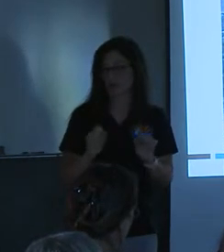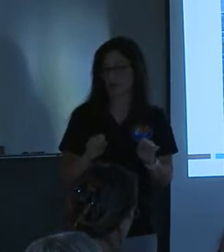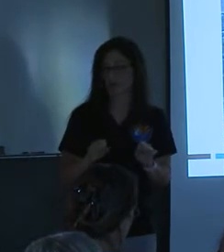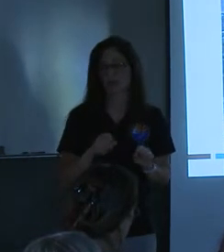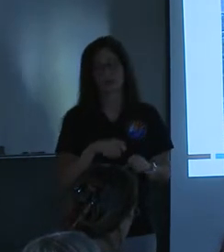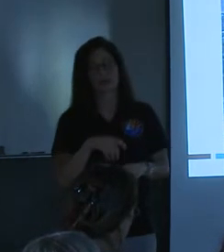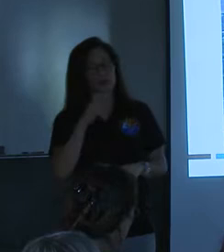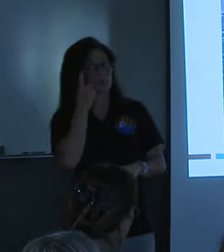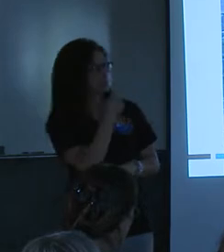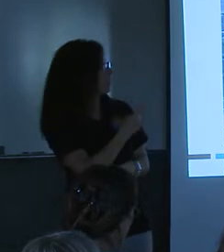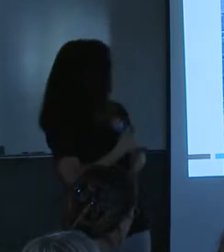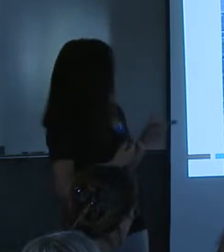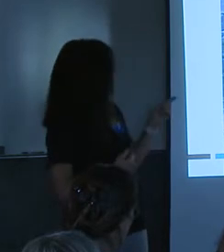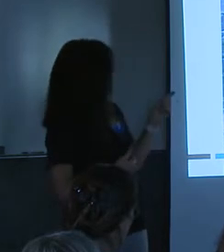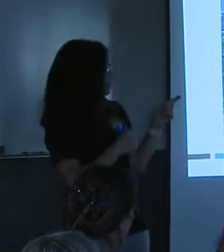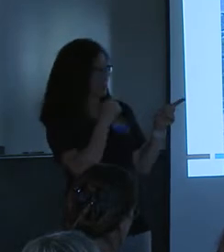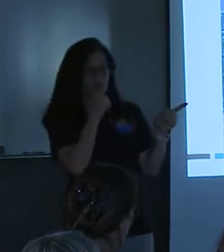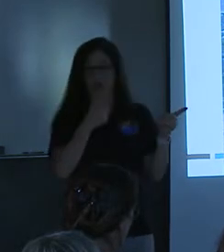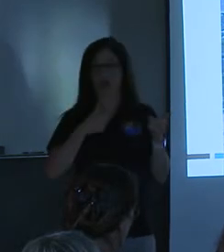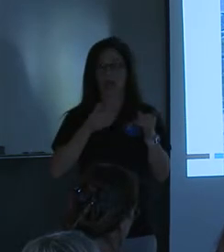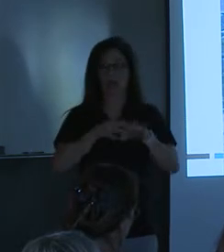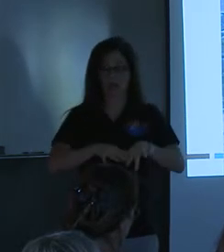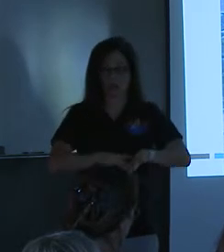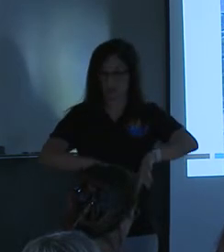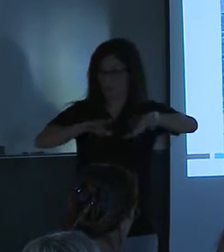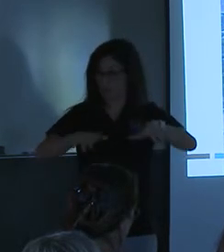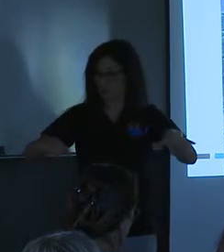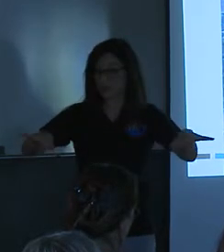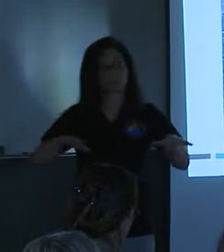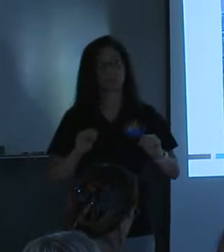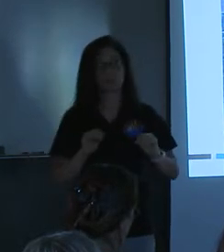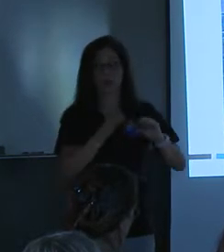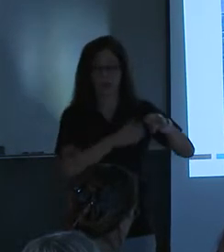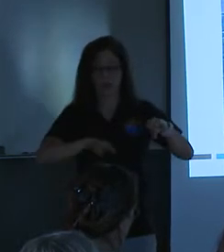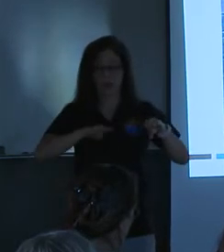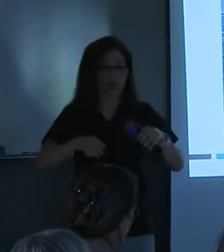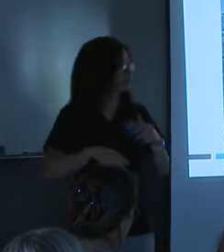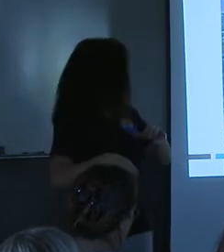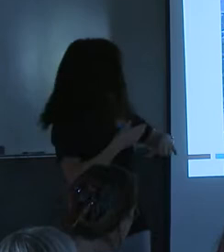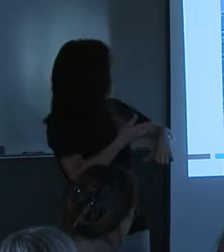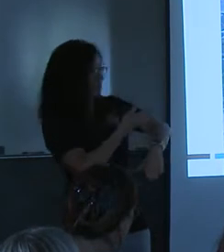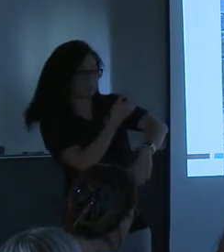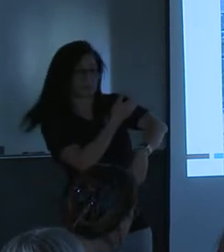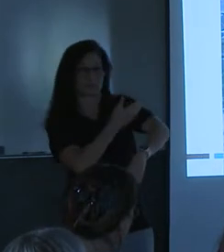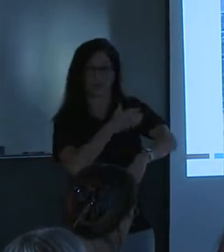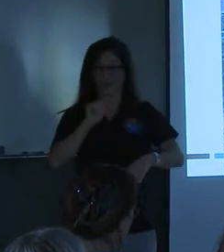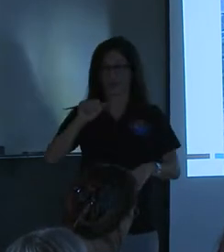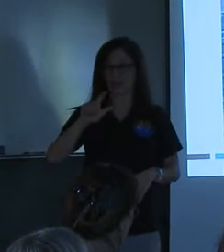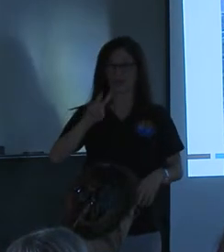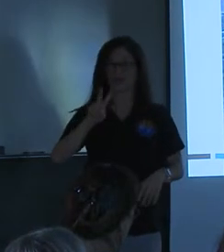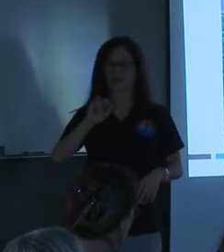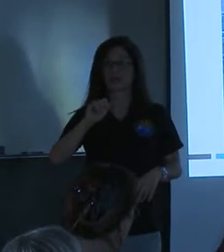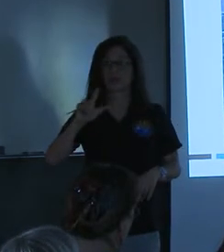can see that they don't have, uh, out of bank flows. There's some of those alluvial fans up higher in the forest that we constructed.